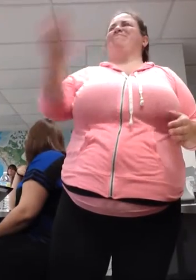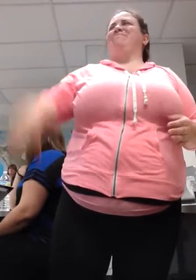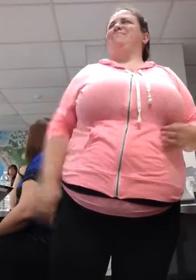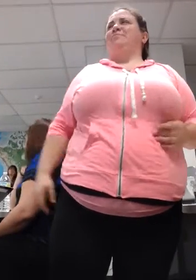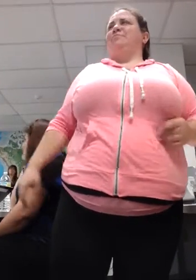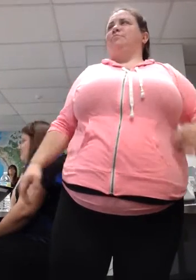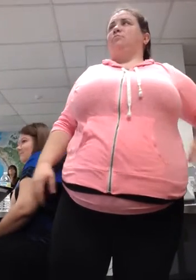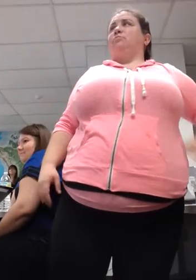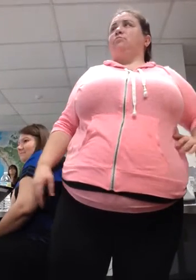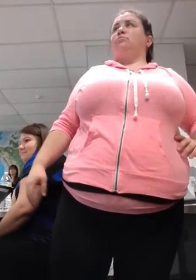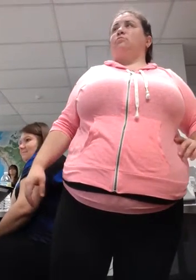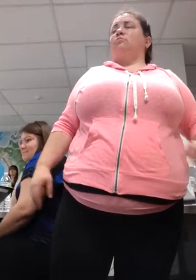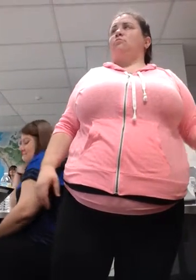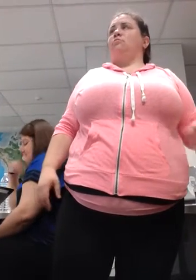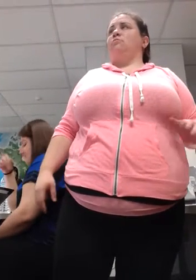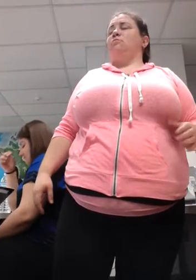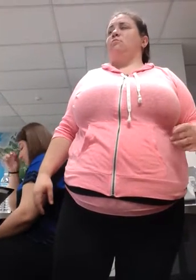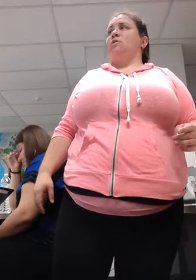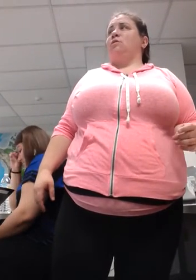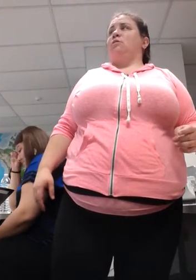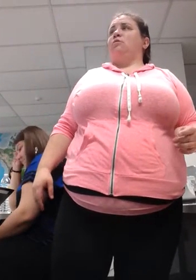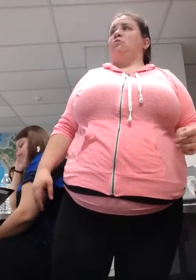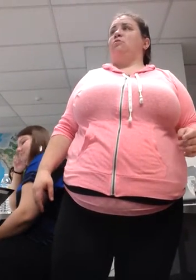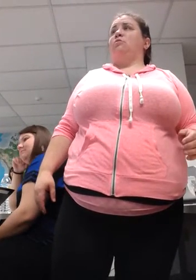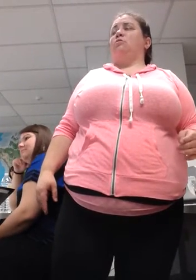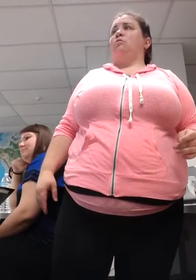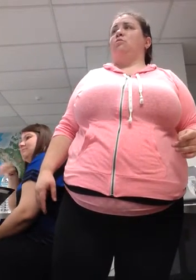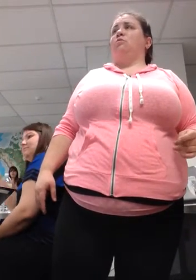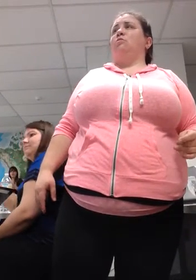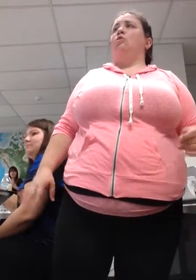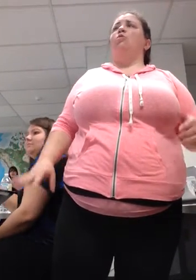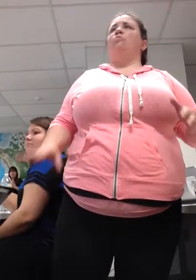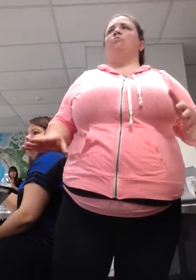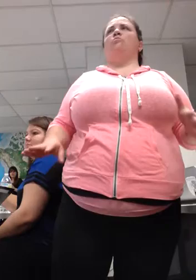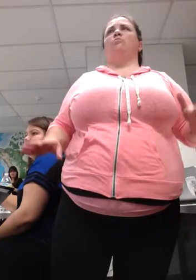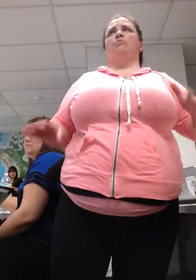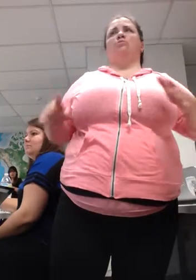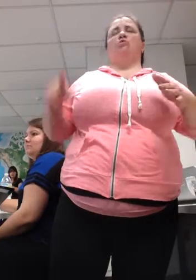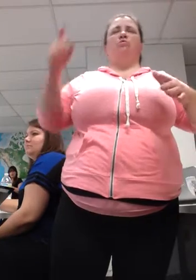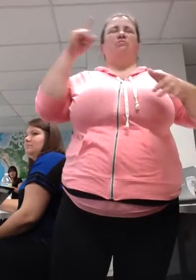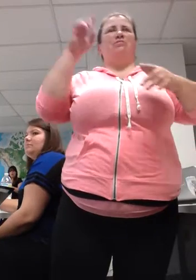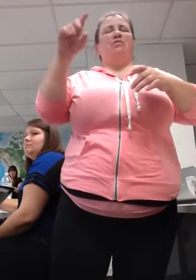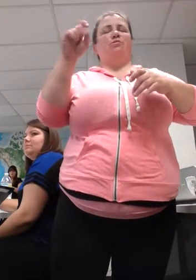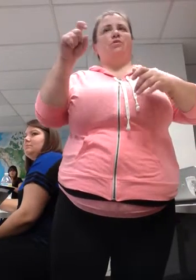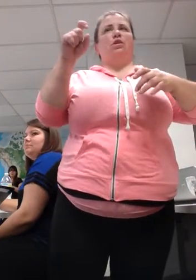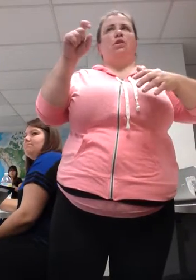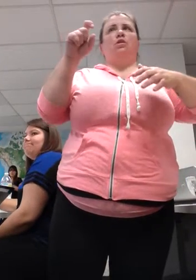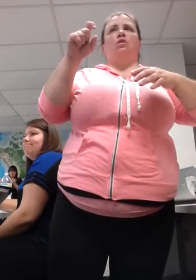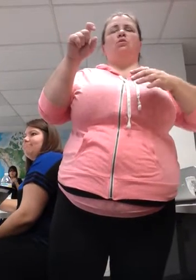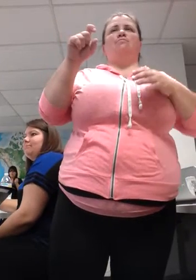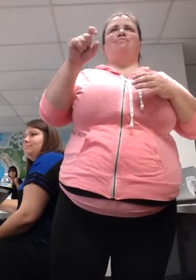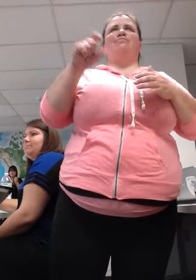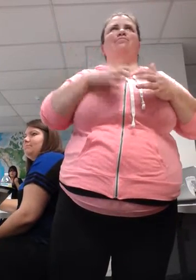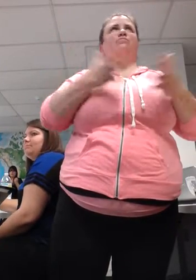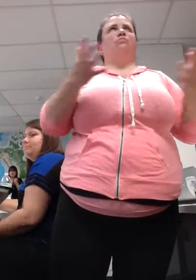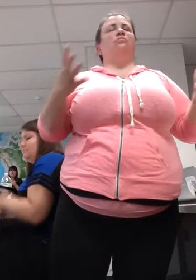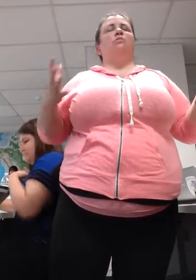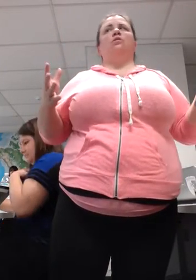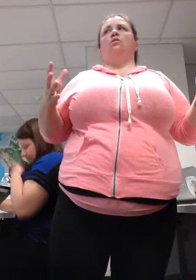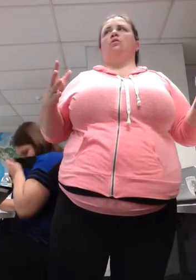All right. So within here, again, you need to have conceptual sign choices. So it has to be the right sign to convey the